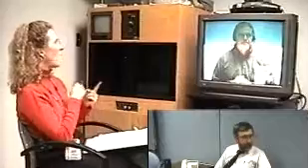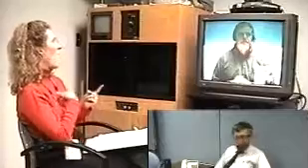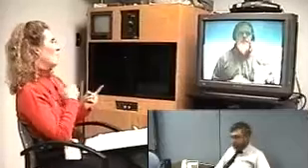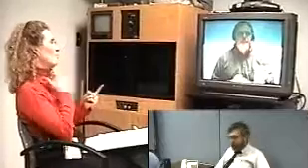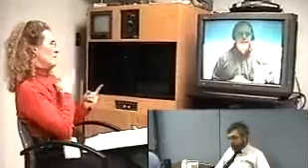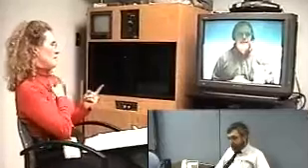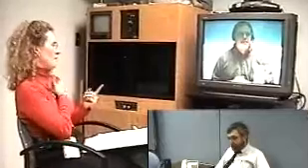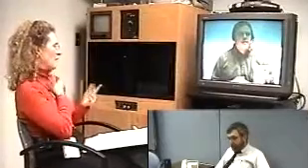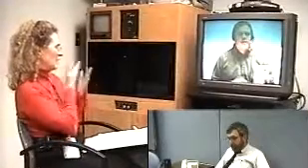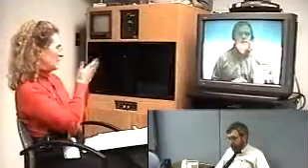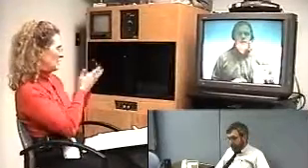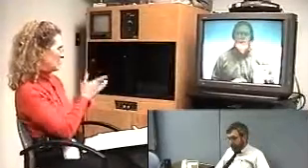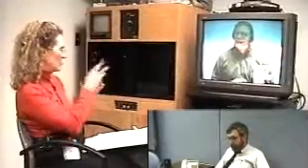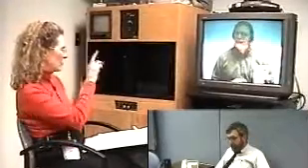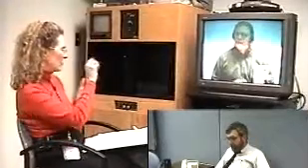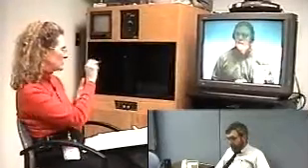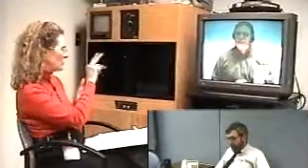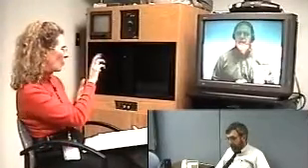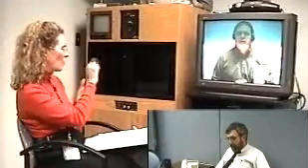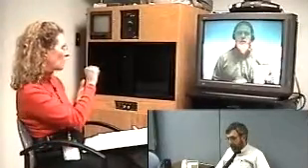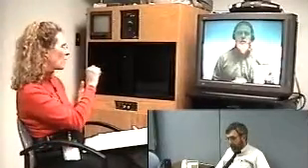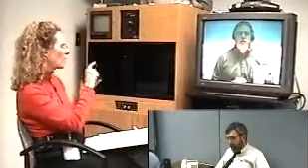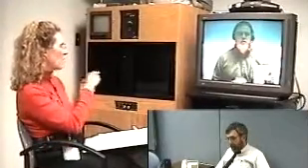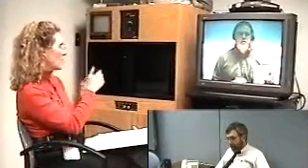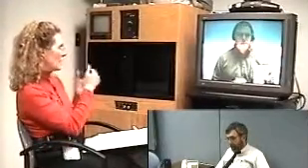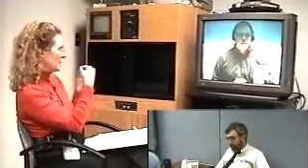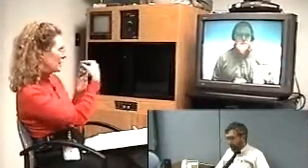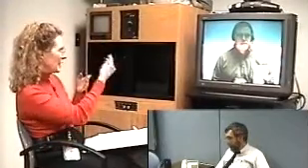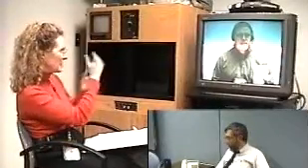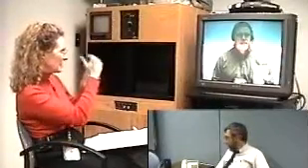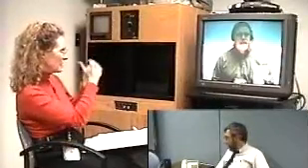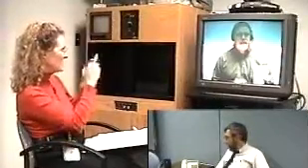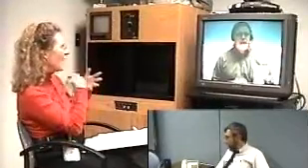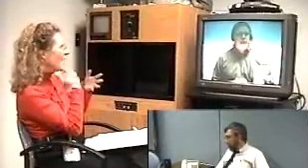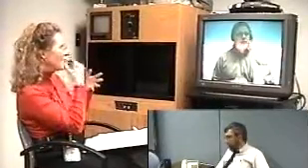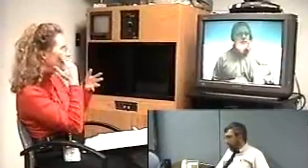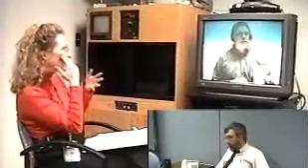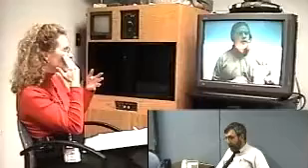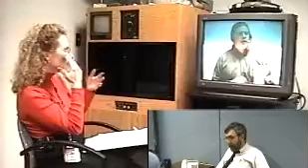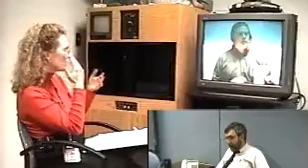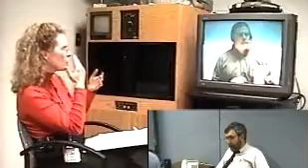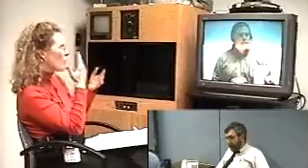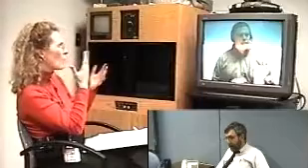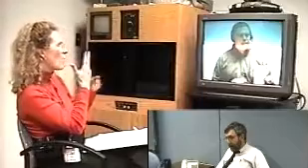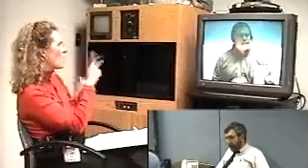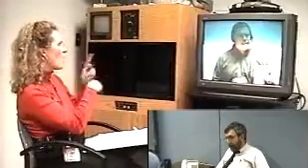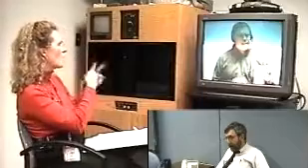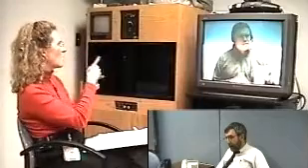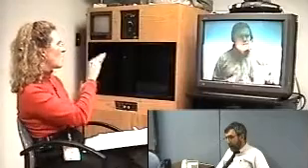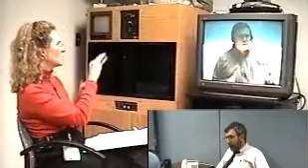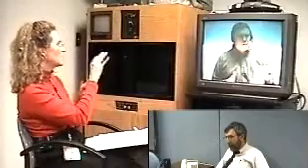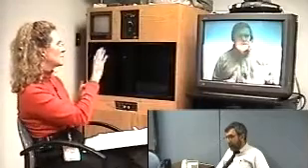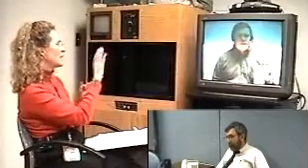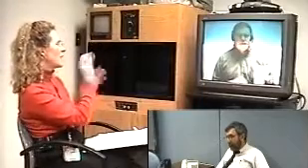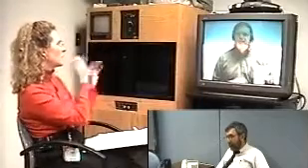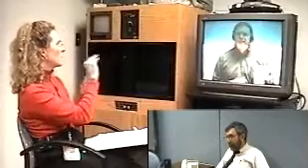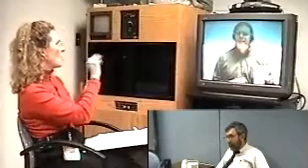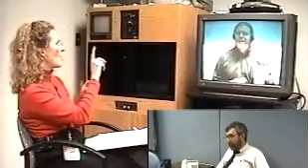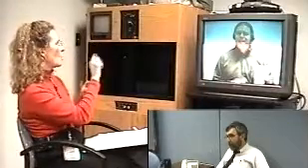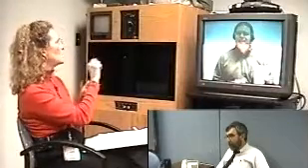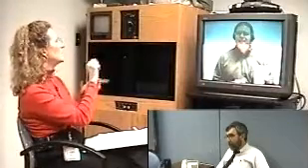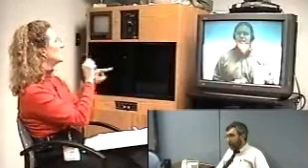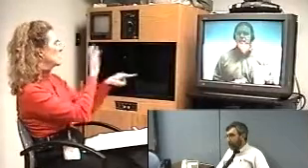Excuse me. Okay. So, while I do want to have these resources, however, before I give you that, I just know